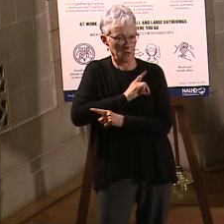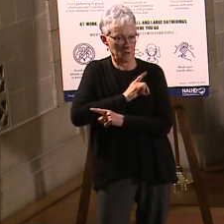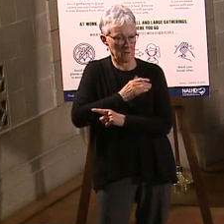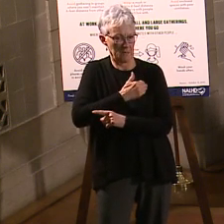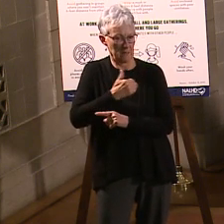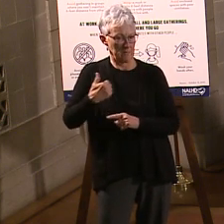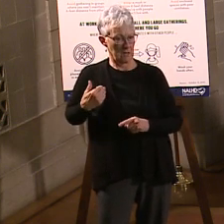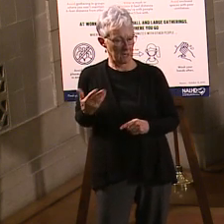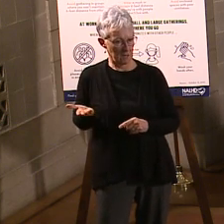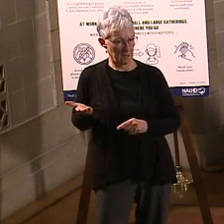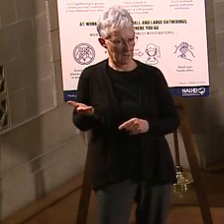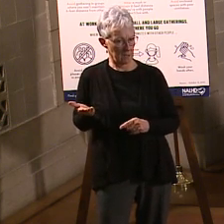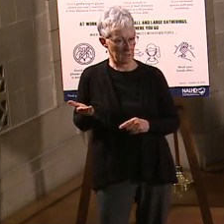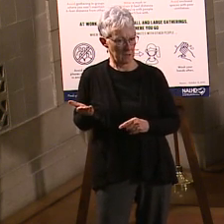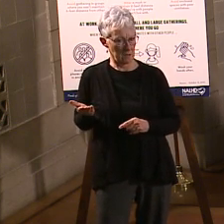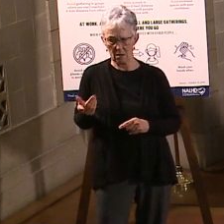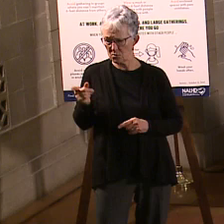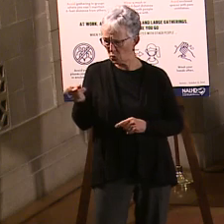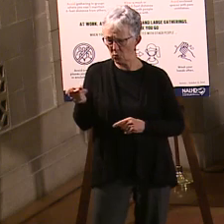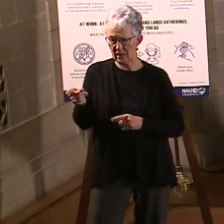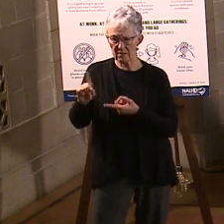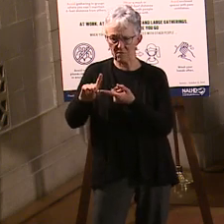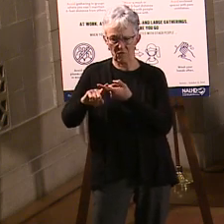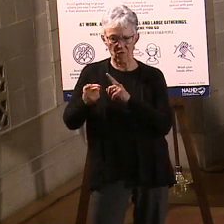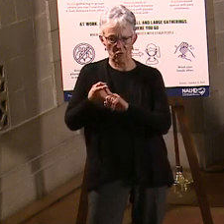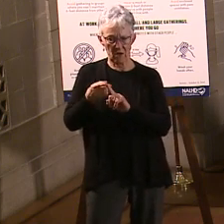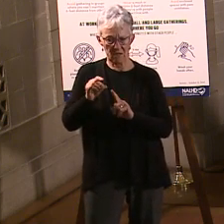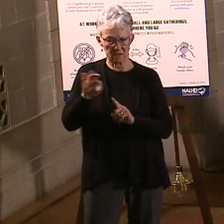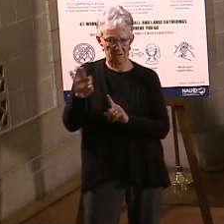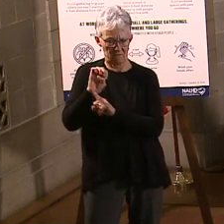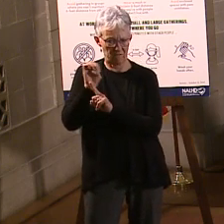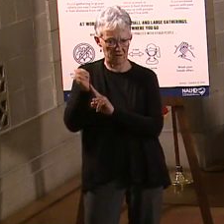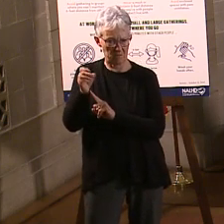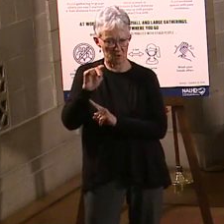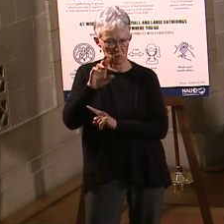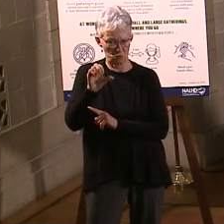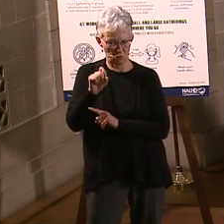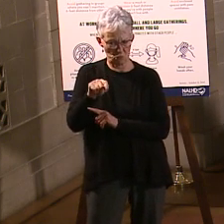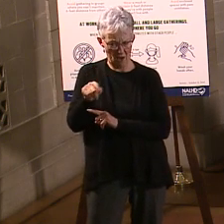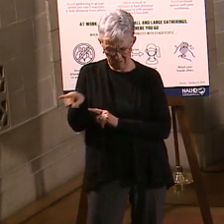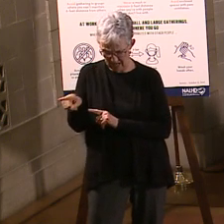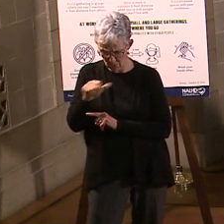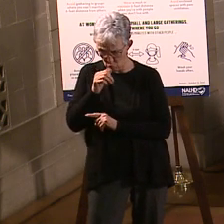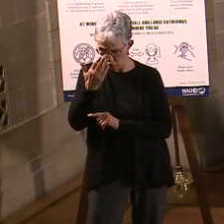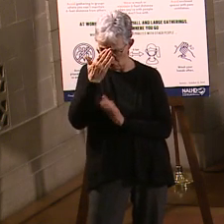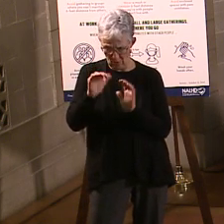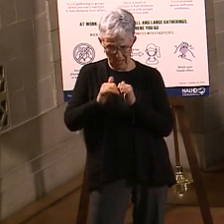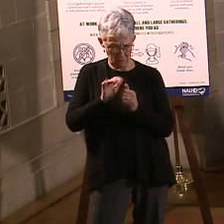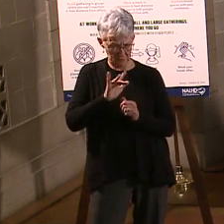So, like, they're kind of a schlocky operation. You can't even get the name. You're misspelling names when you're putting out your press release. So let's just keep that all in mind.